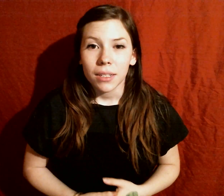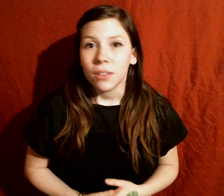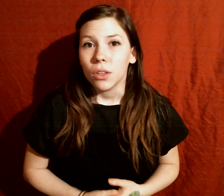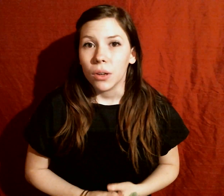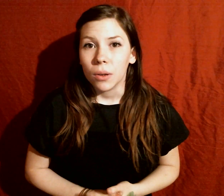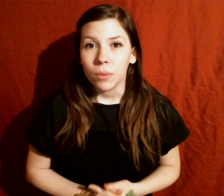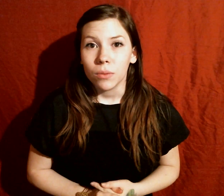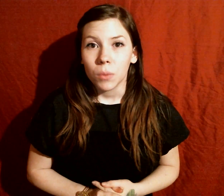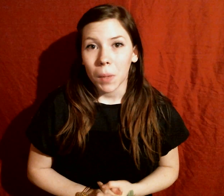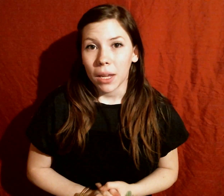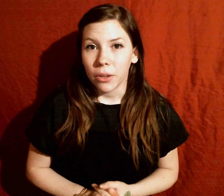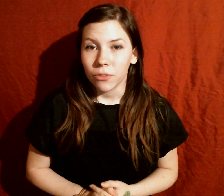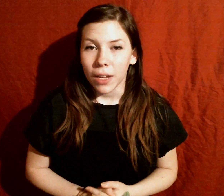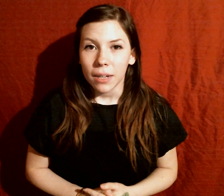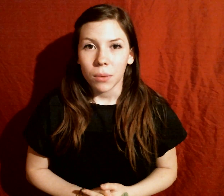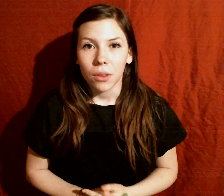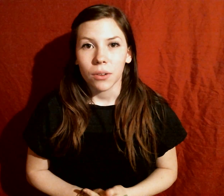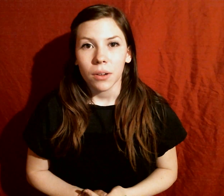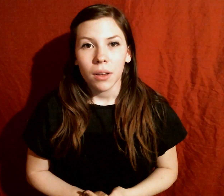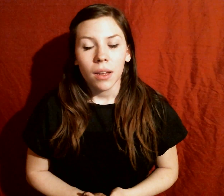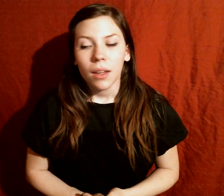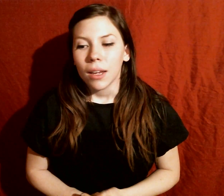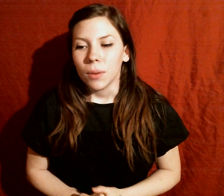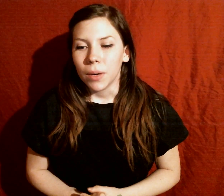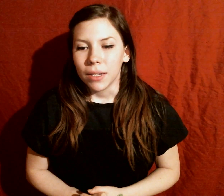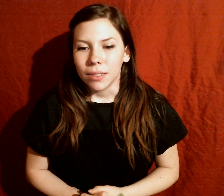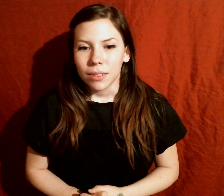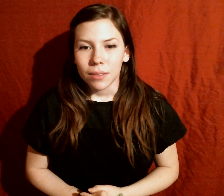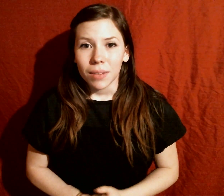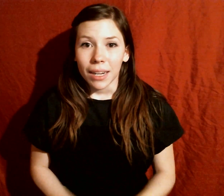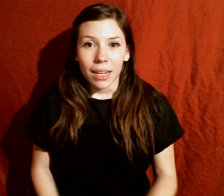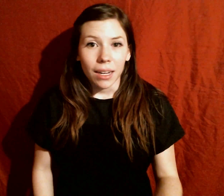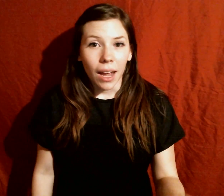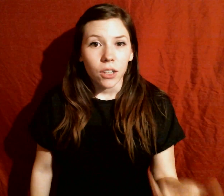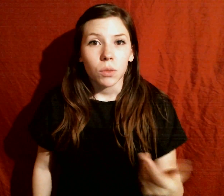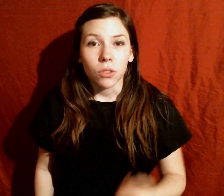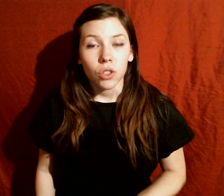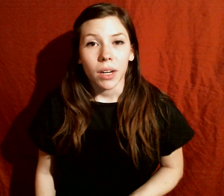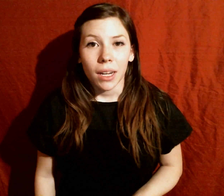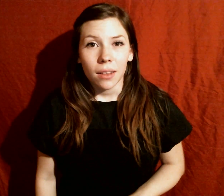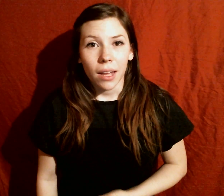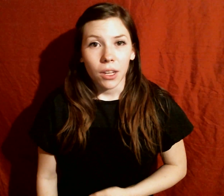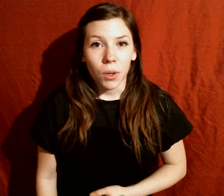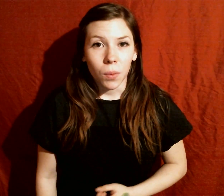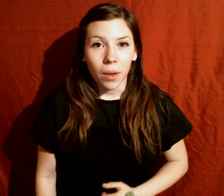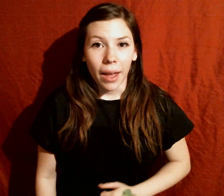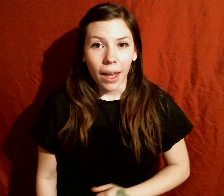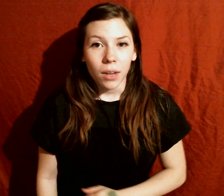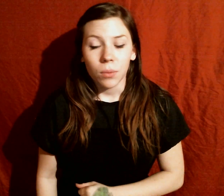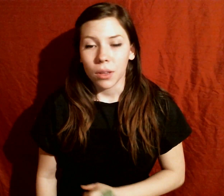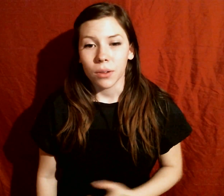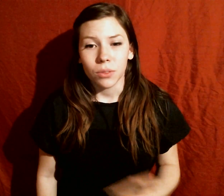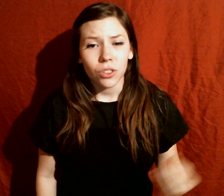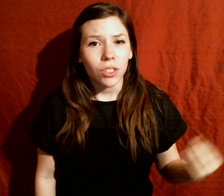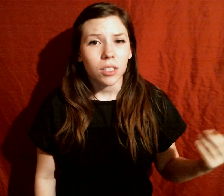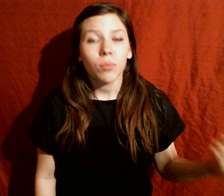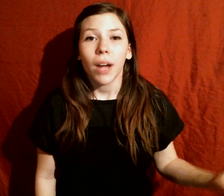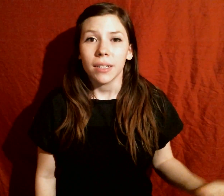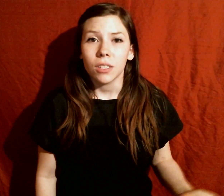the way you fight whether it was any actual training that you had whether it was just practice with